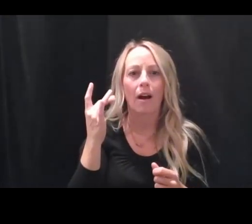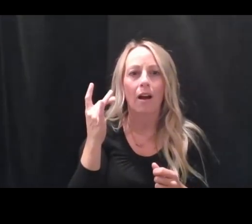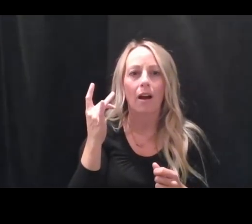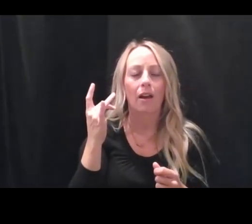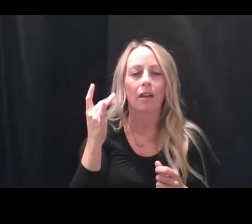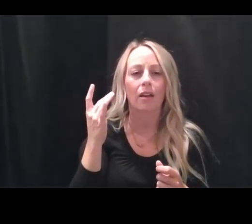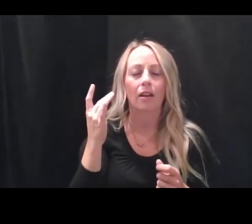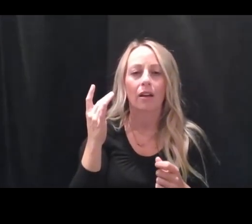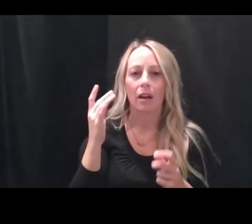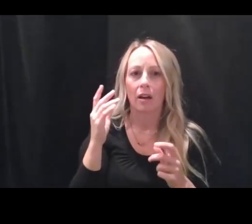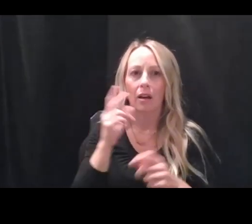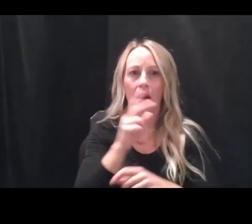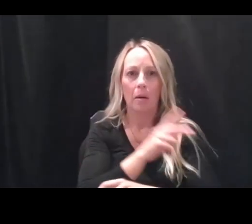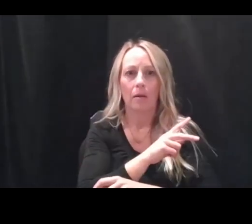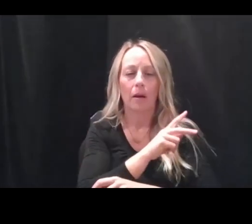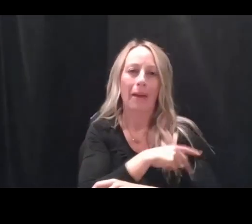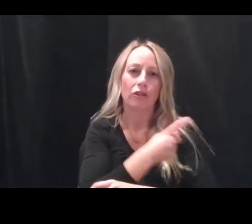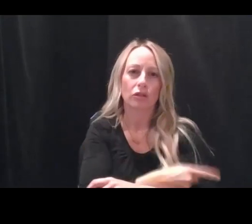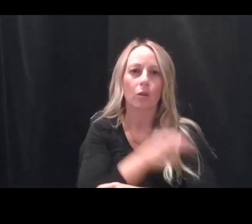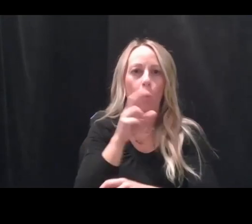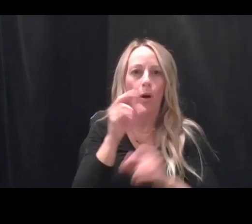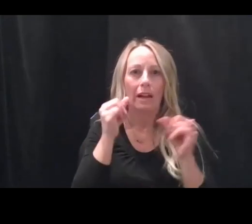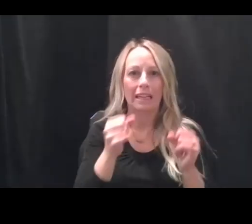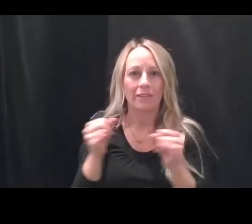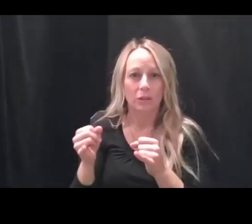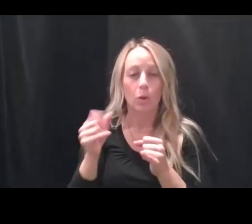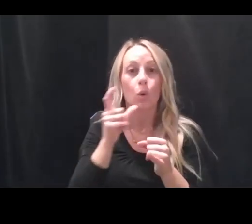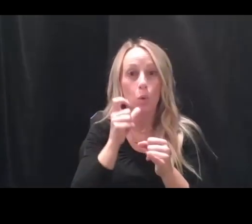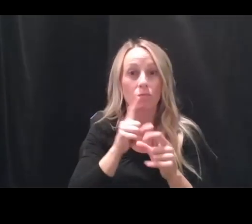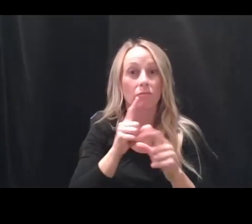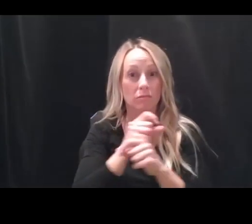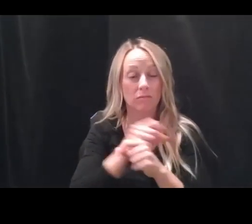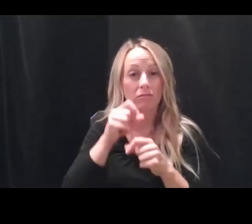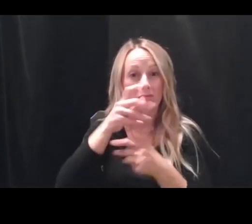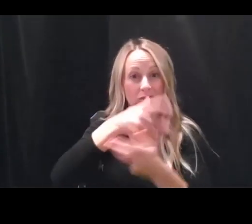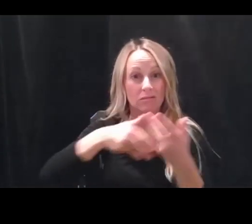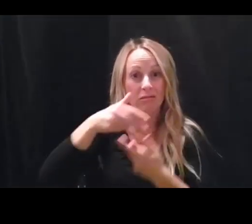an individual, excuse me, who has contact with the case is